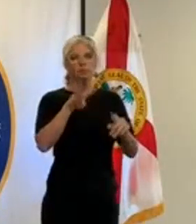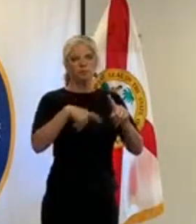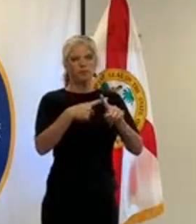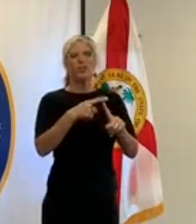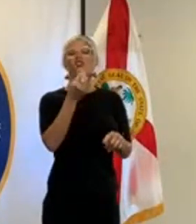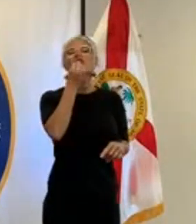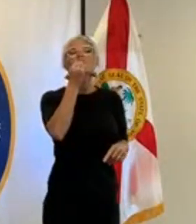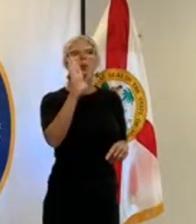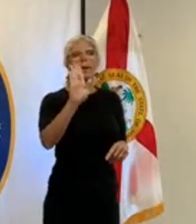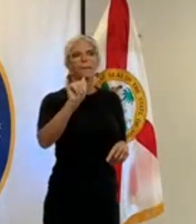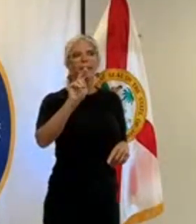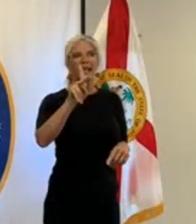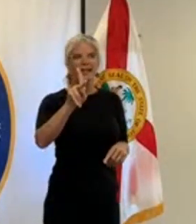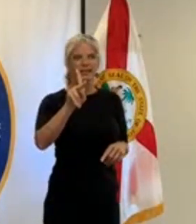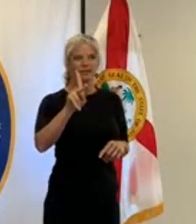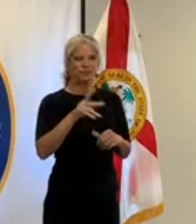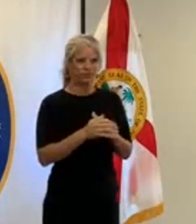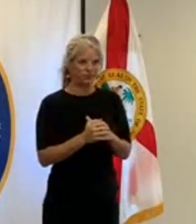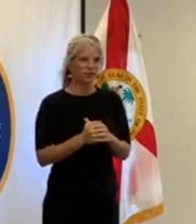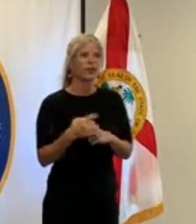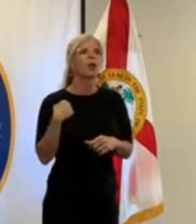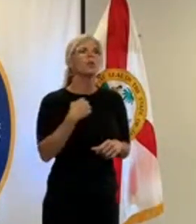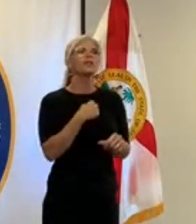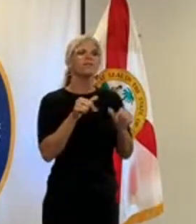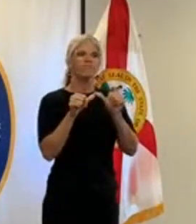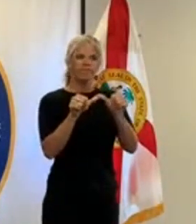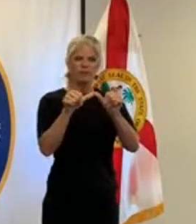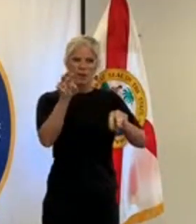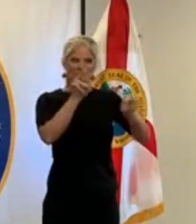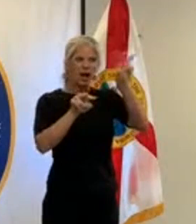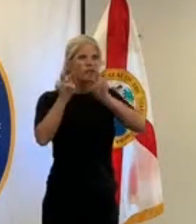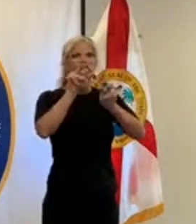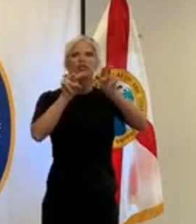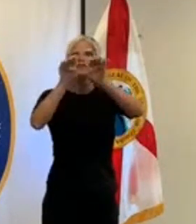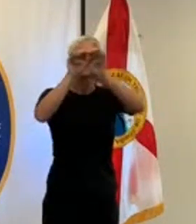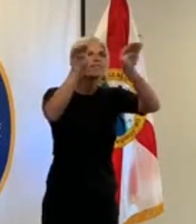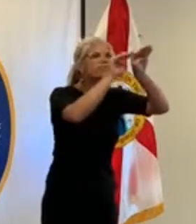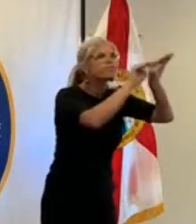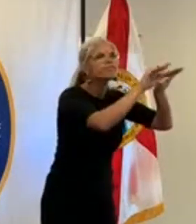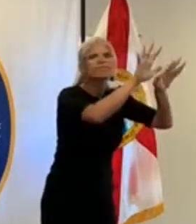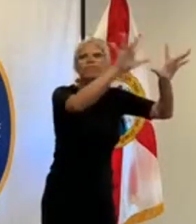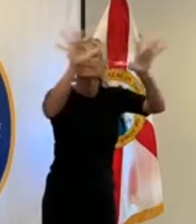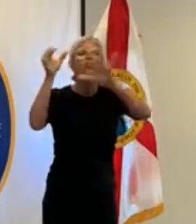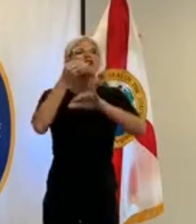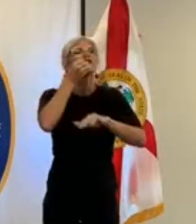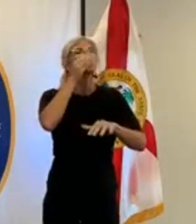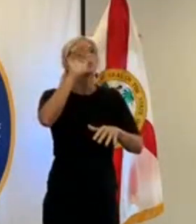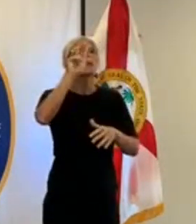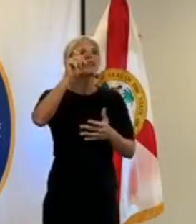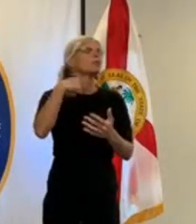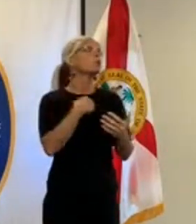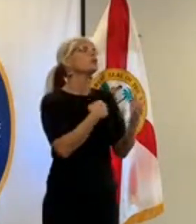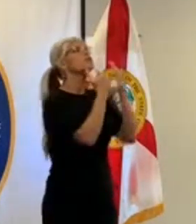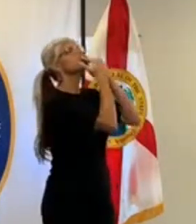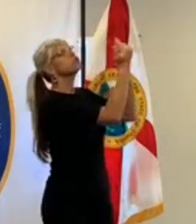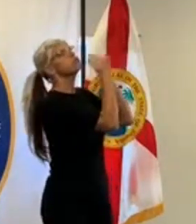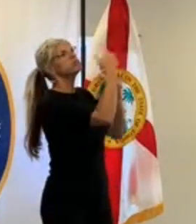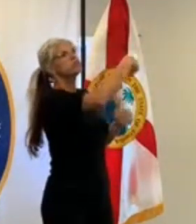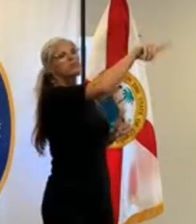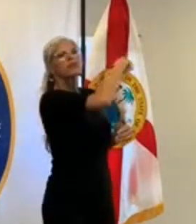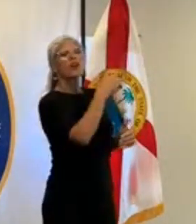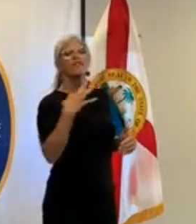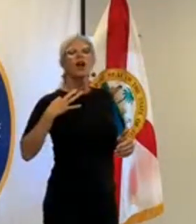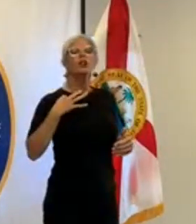like to thank our volunteer partners that are running those food banks for continually providing this service as we know this demand is going to